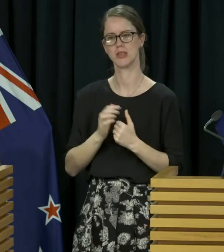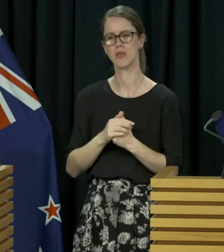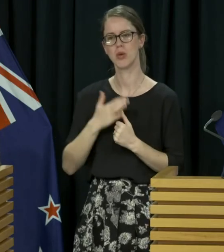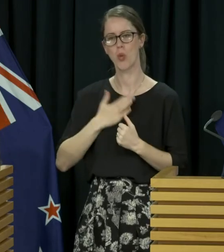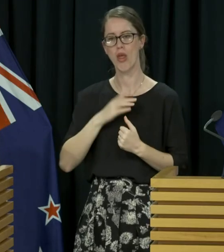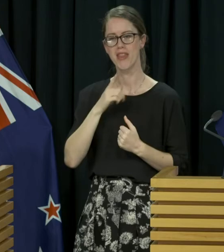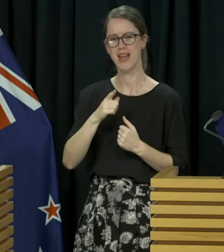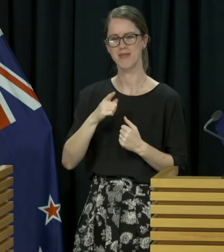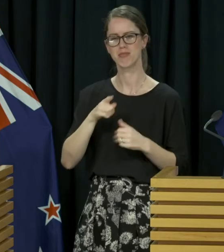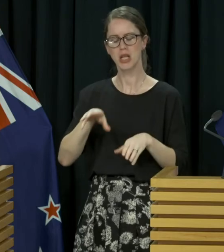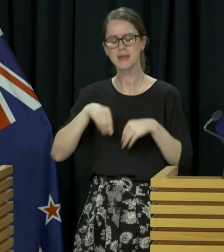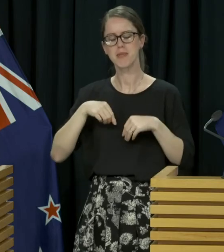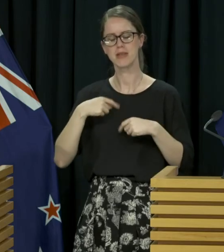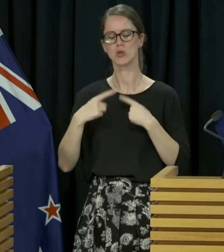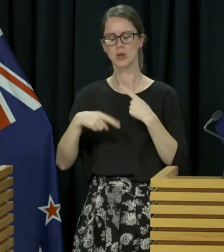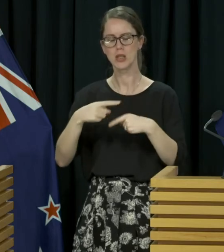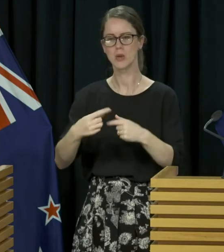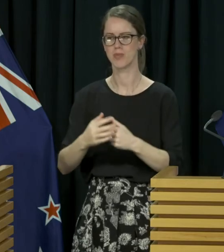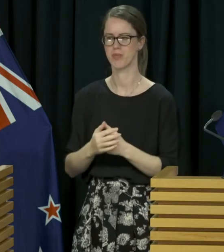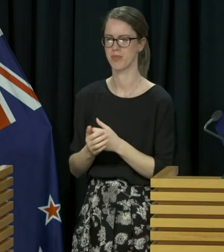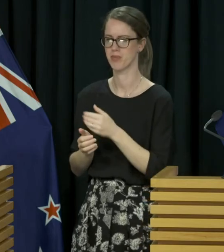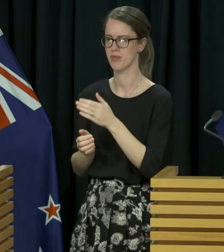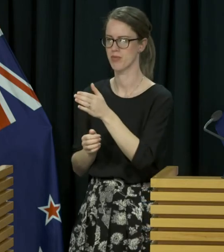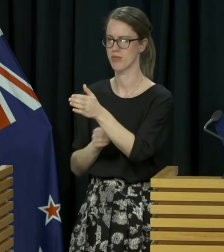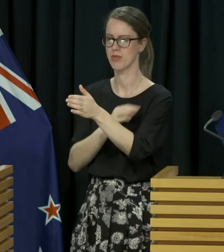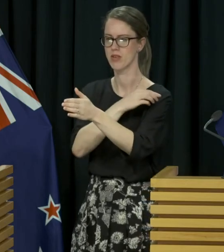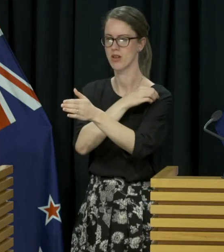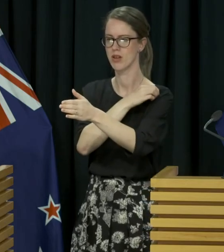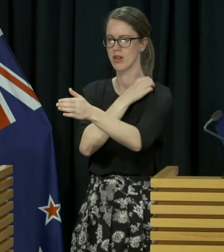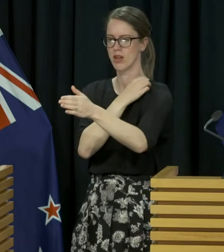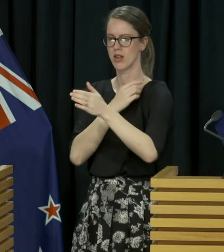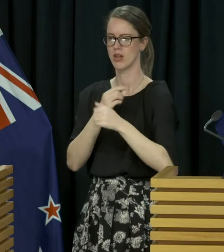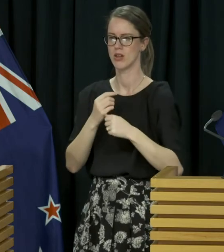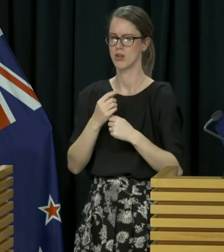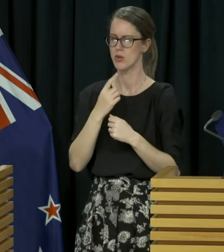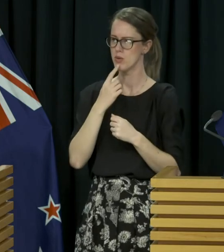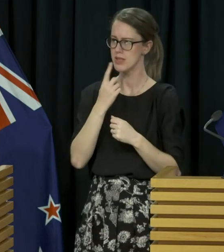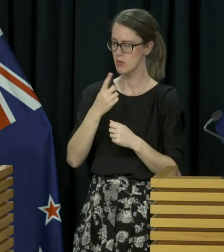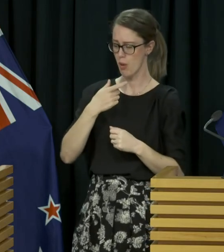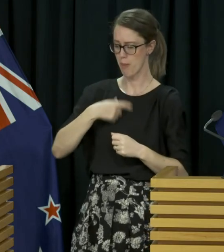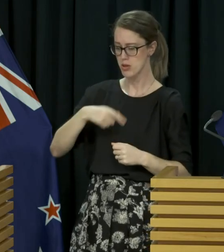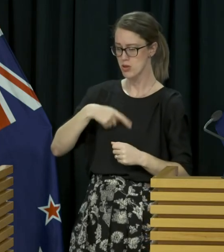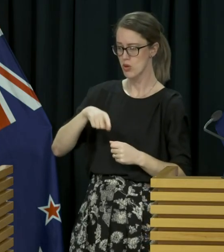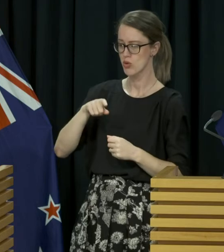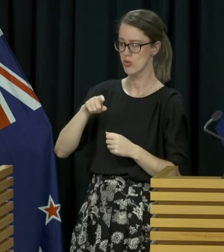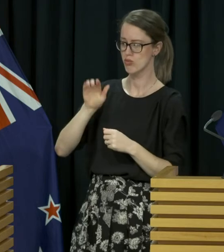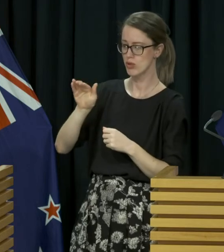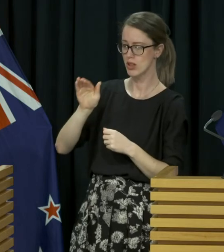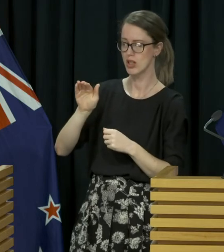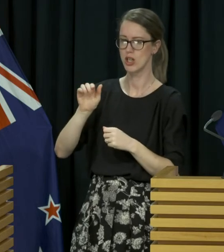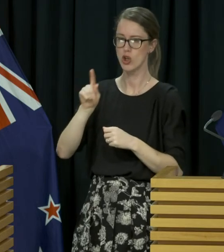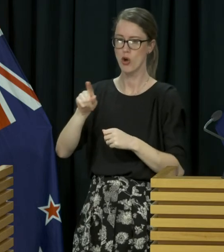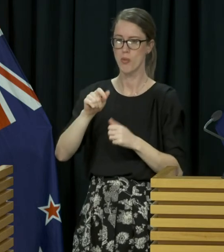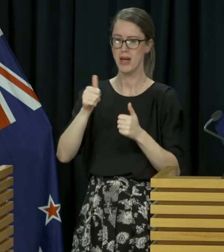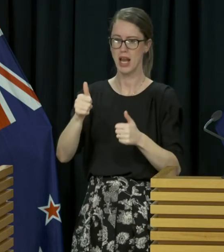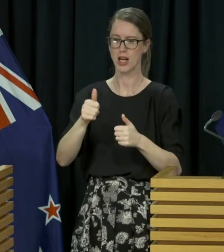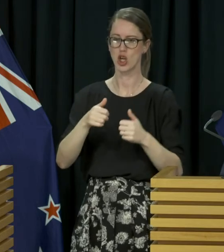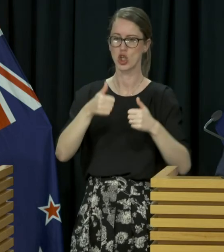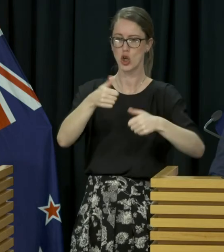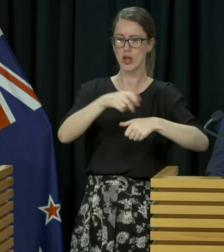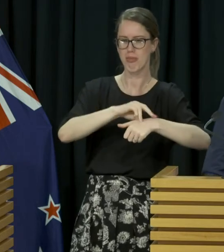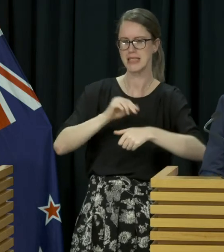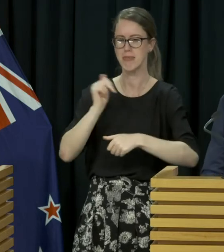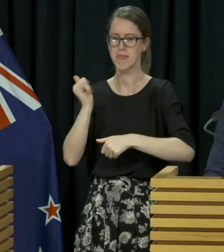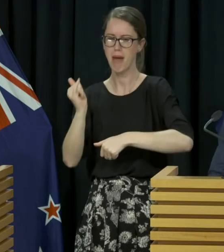to see that continue. When you said you personally reach out to these persons, mean, would it be like a good Ashley, bad Ashley sort of thing? Would